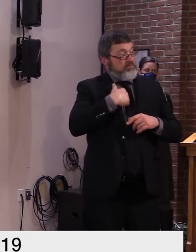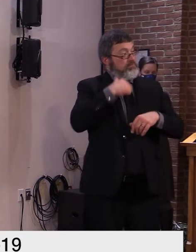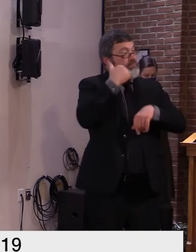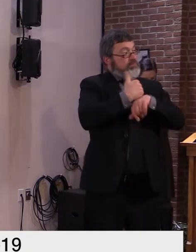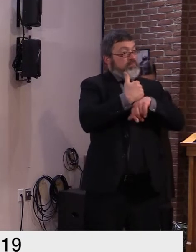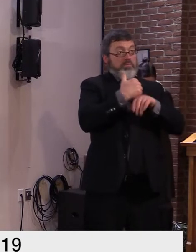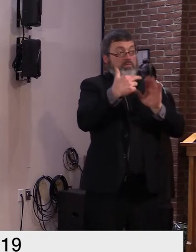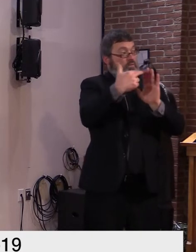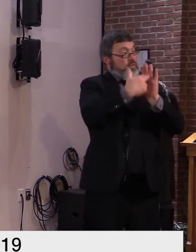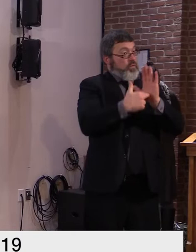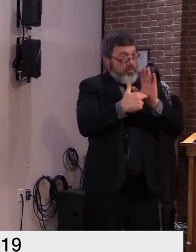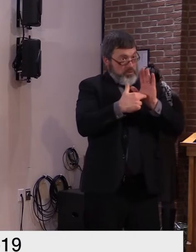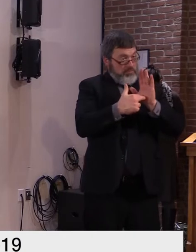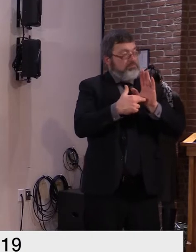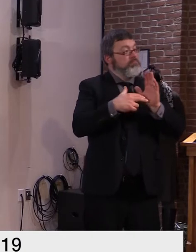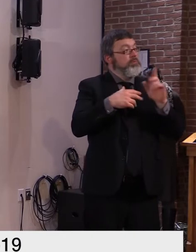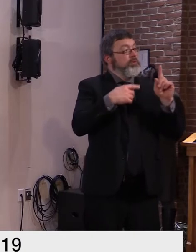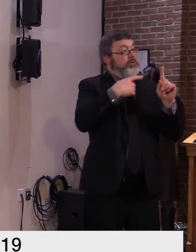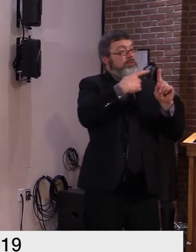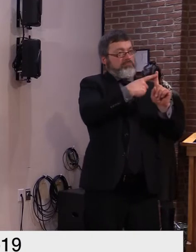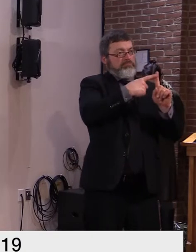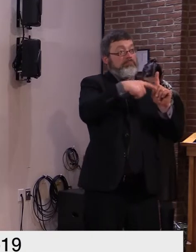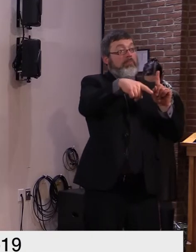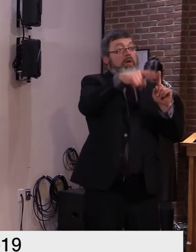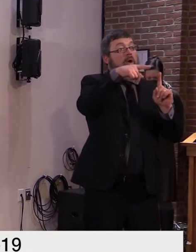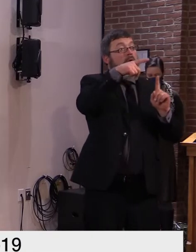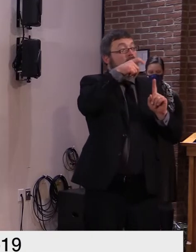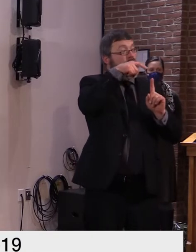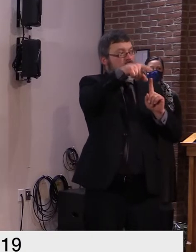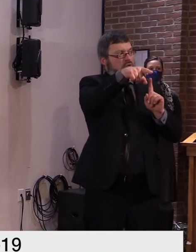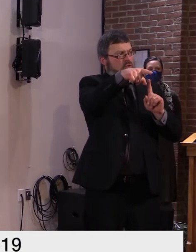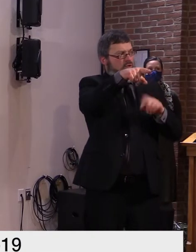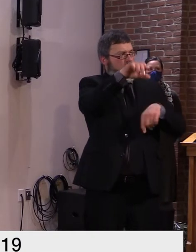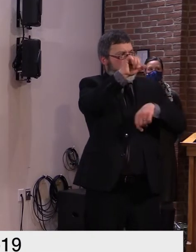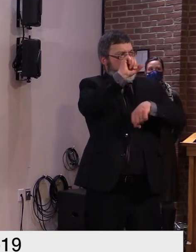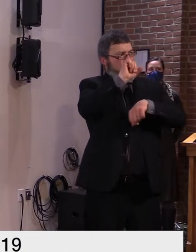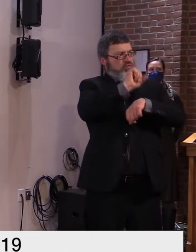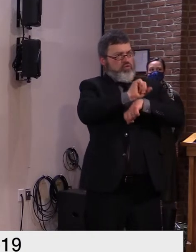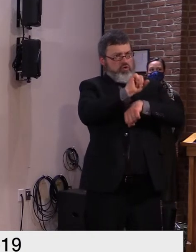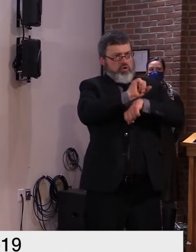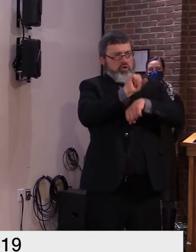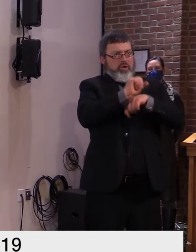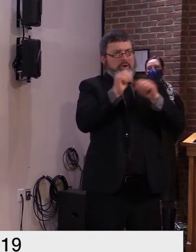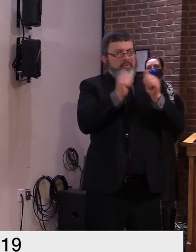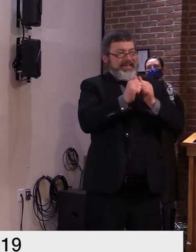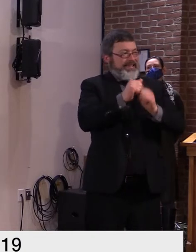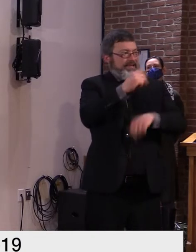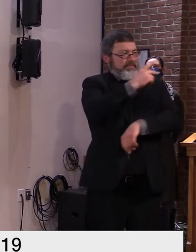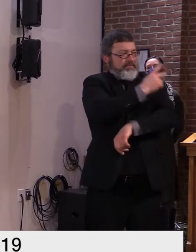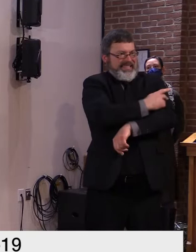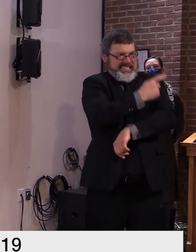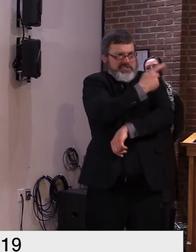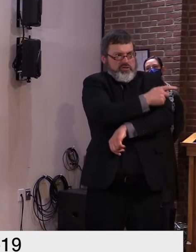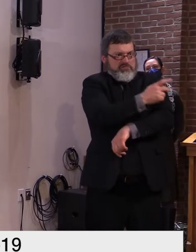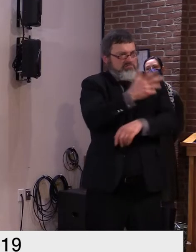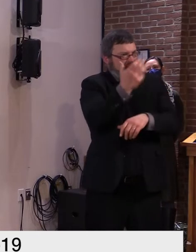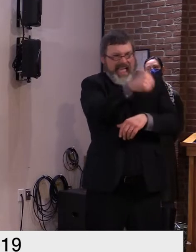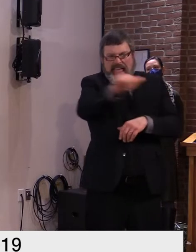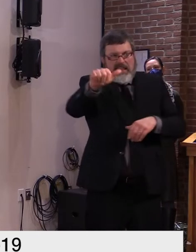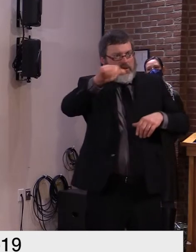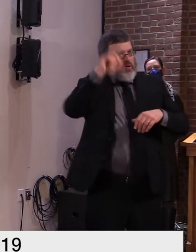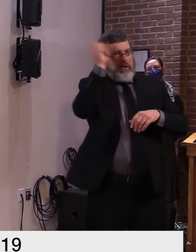appreciate our health care workforce is essential and critical regardless of covet 19 and even more so